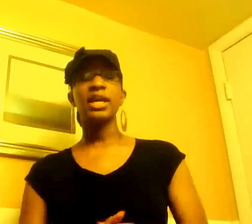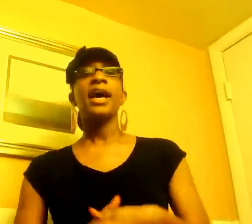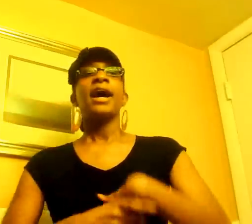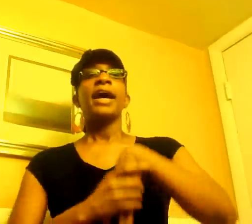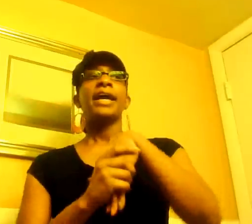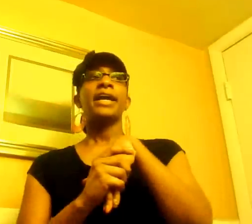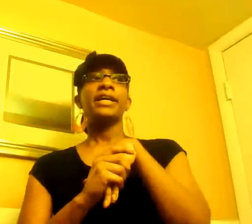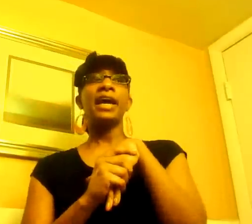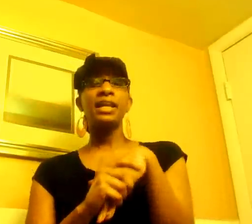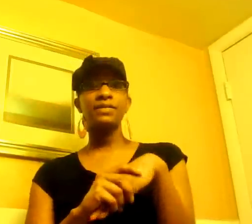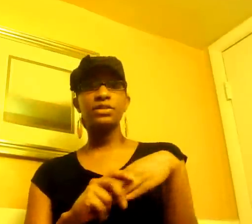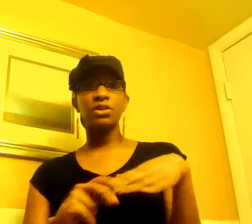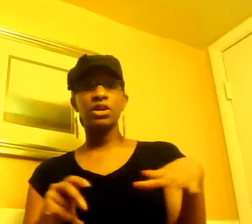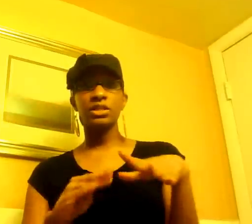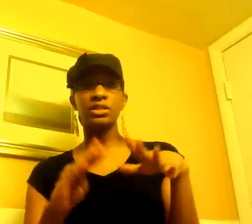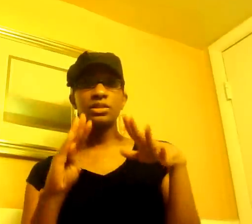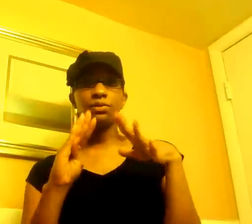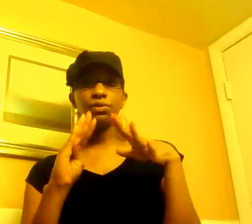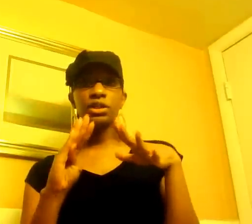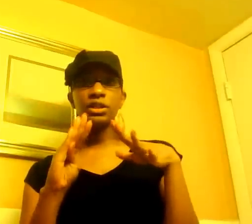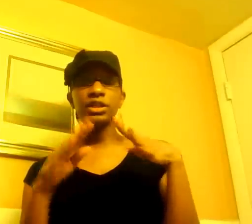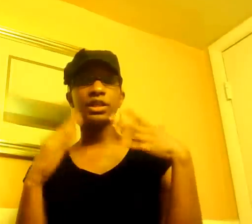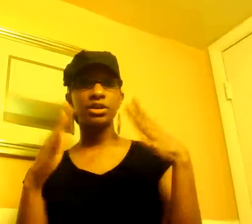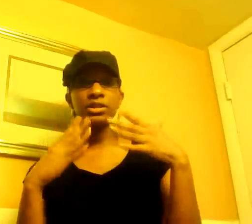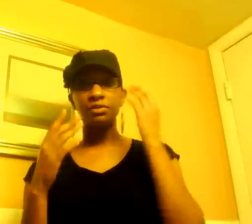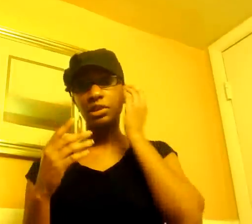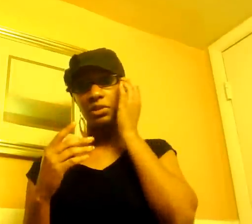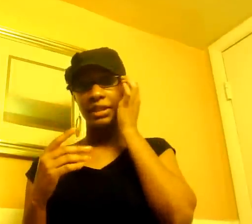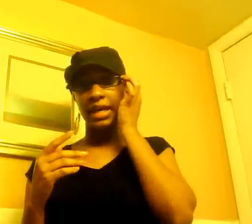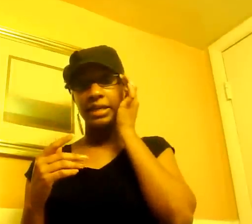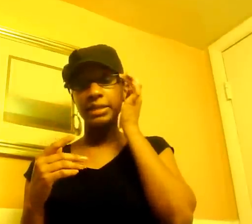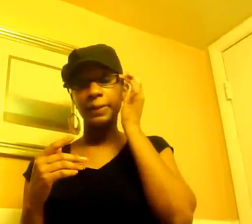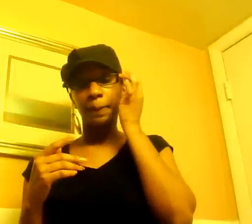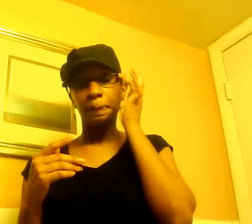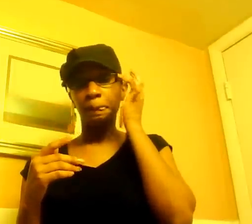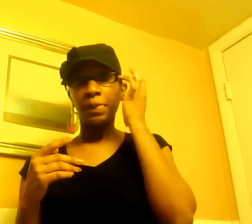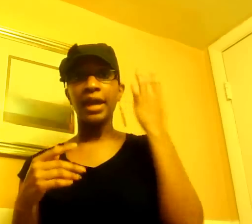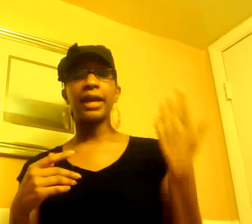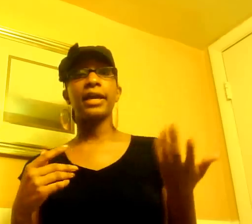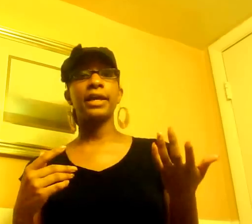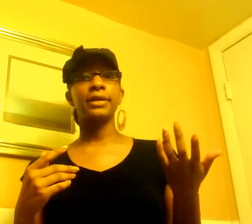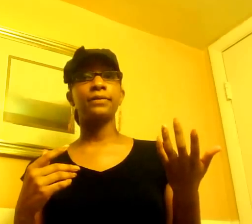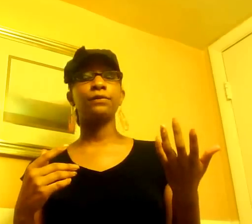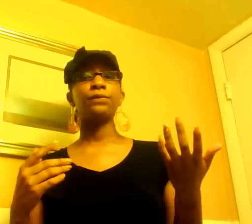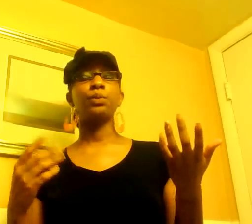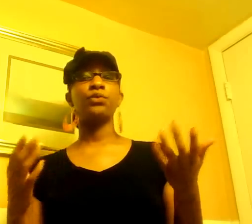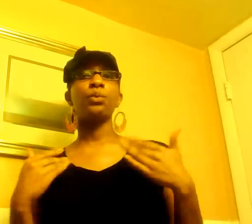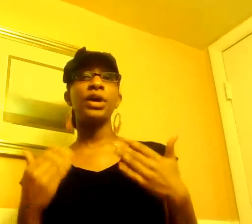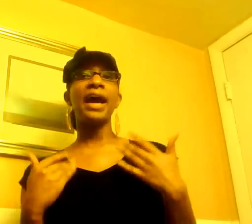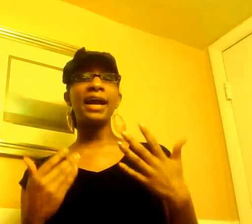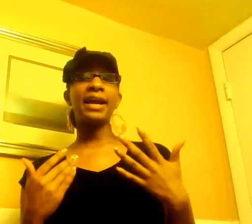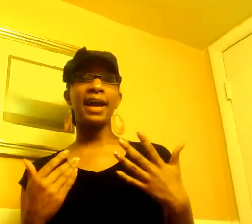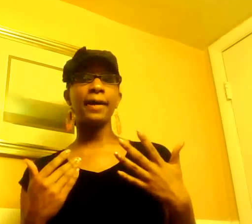and i love the song because it's a really the lyrics are really really nice and from what i got